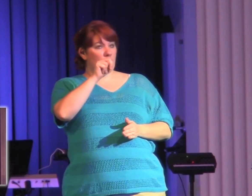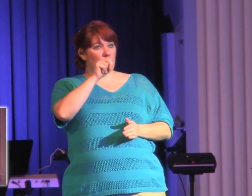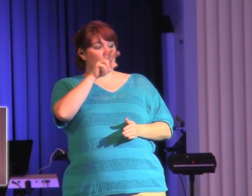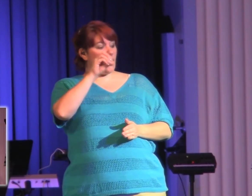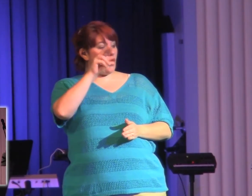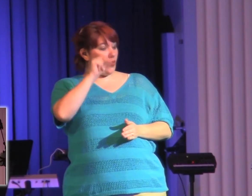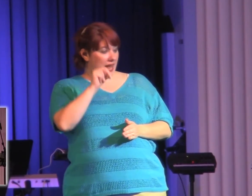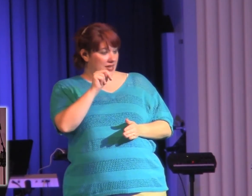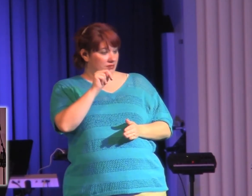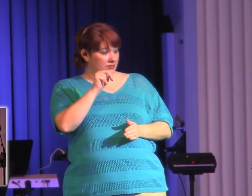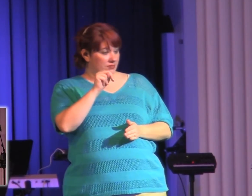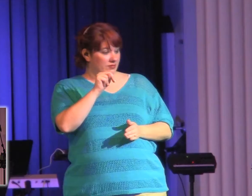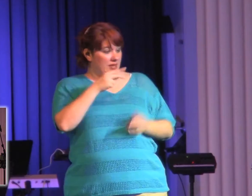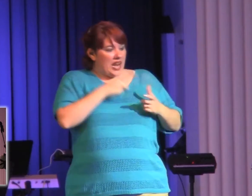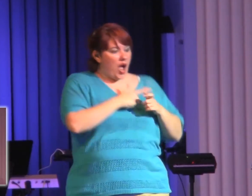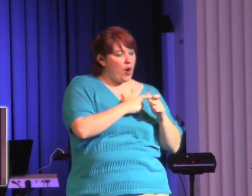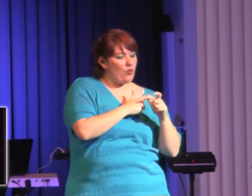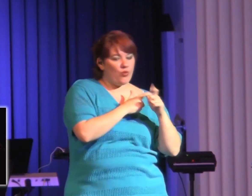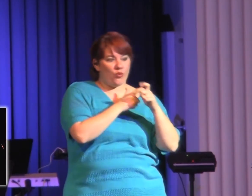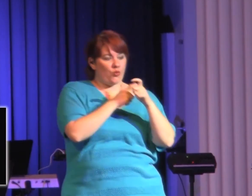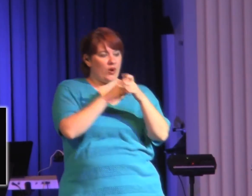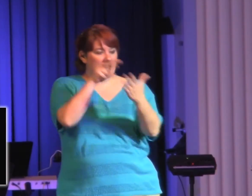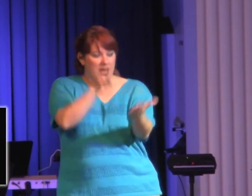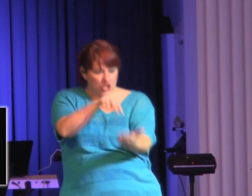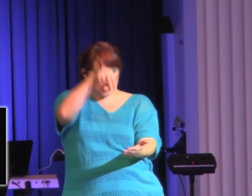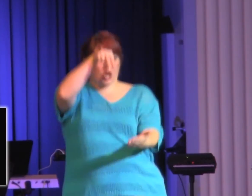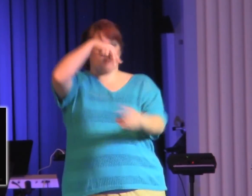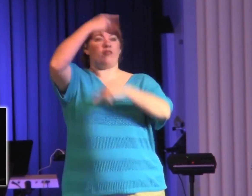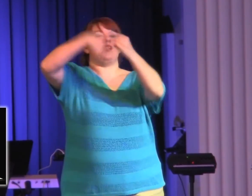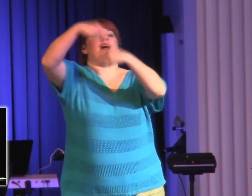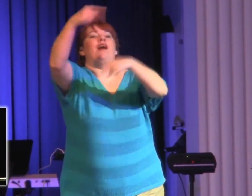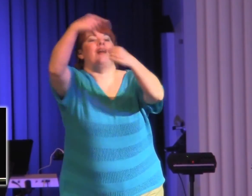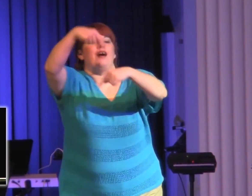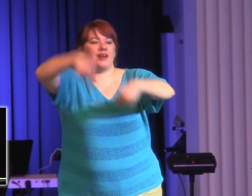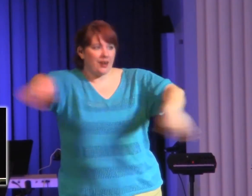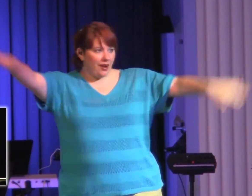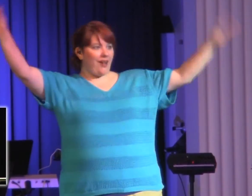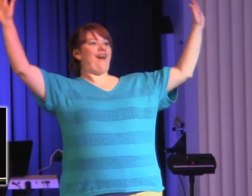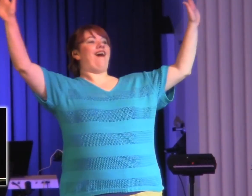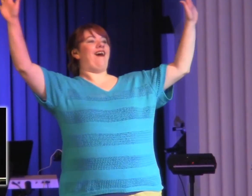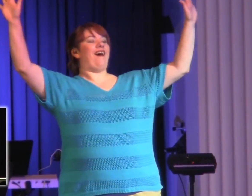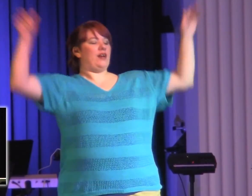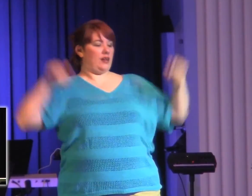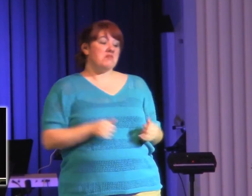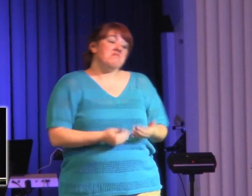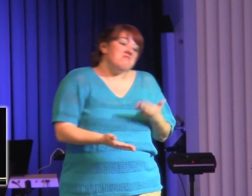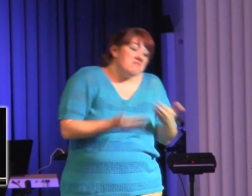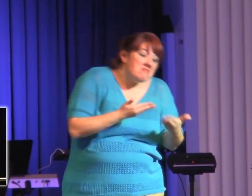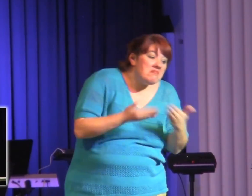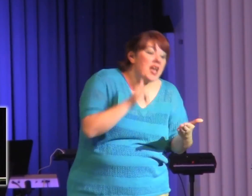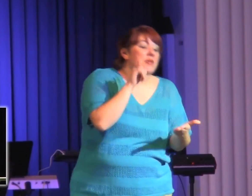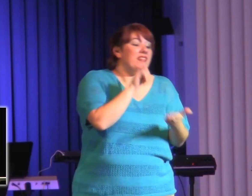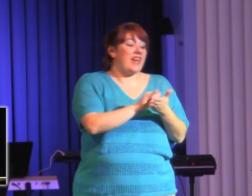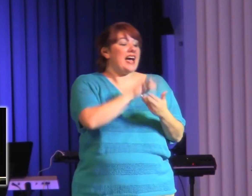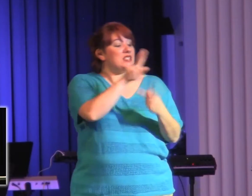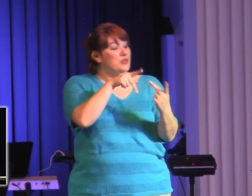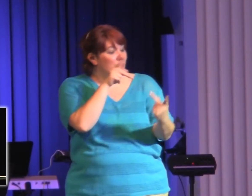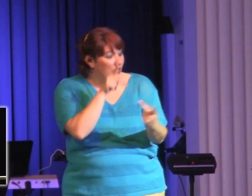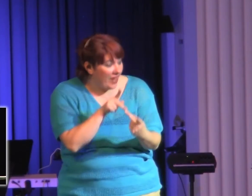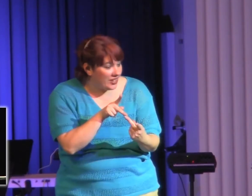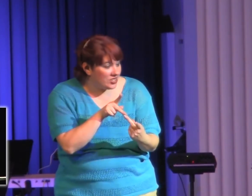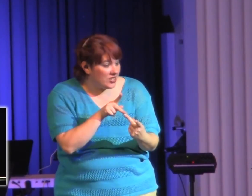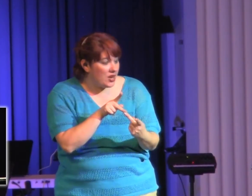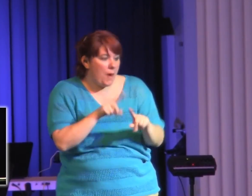that could possibly be perfection. Possibly. But do you know how hard that is? As a matter of fact, if you remember the story in